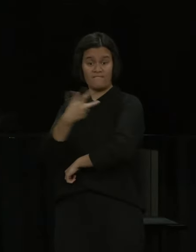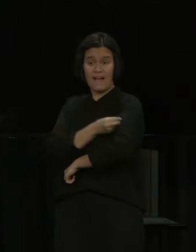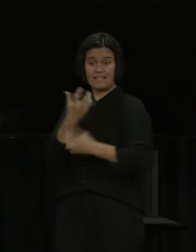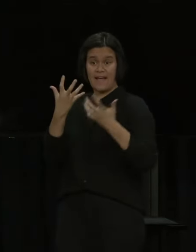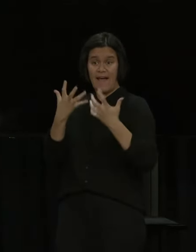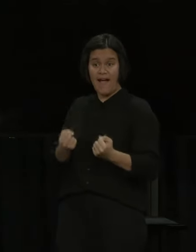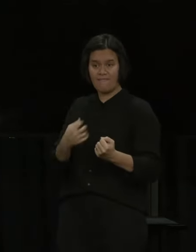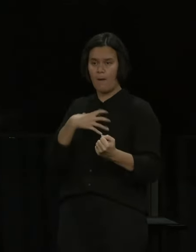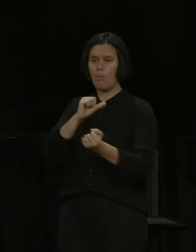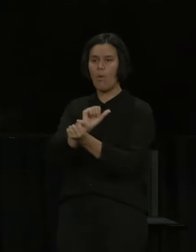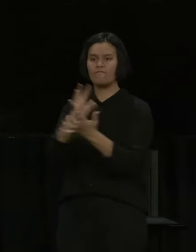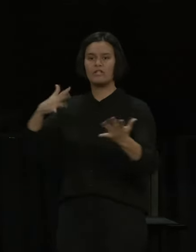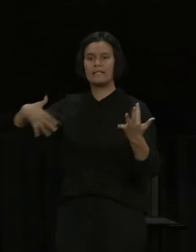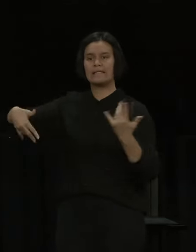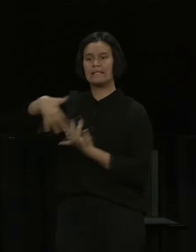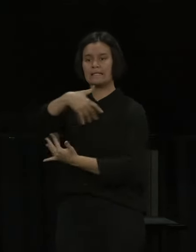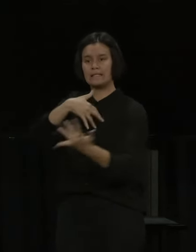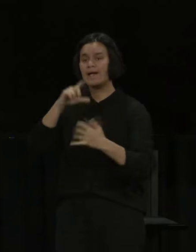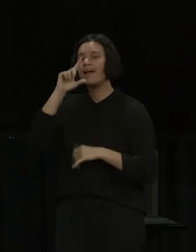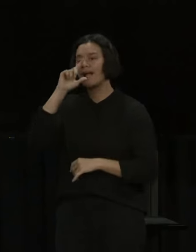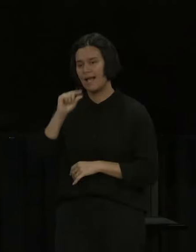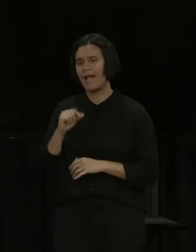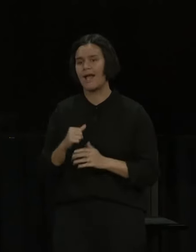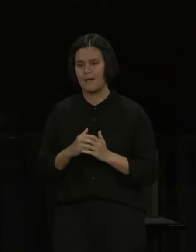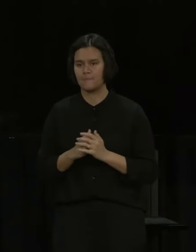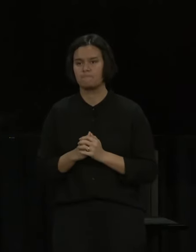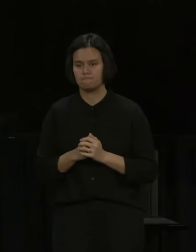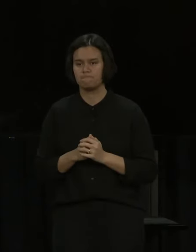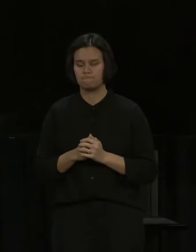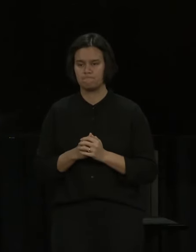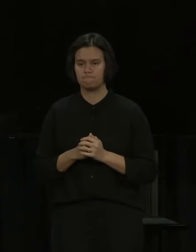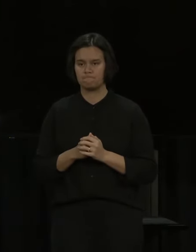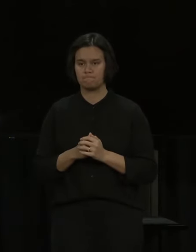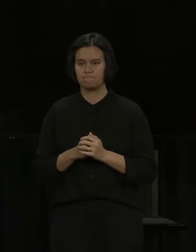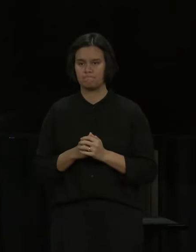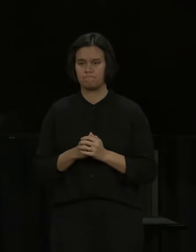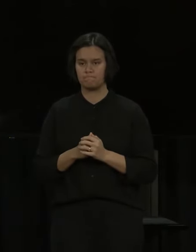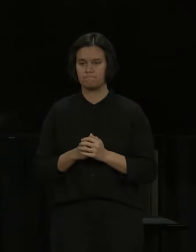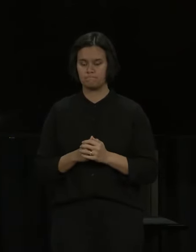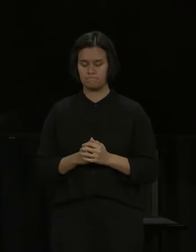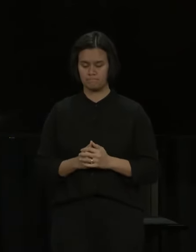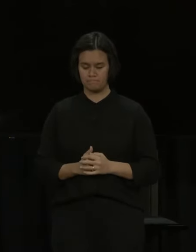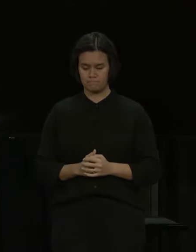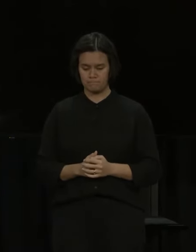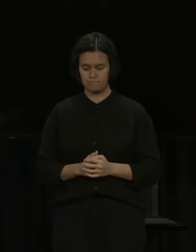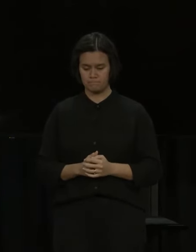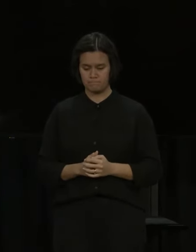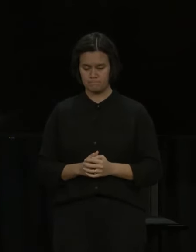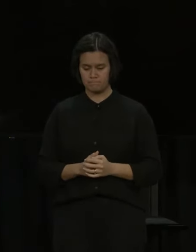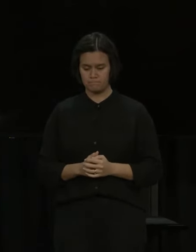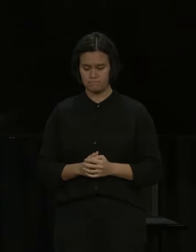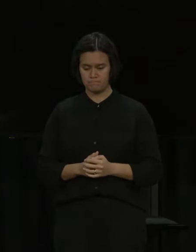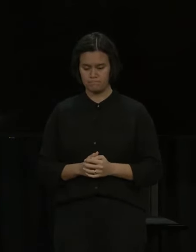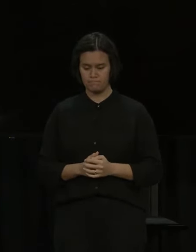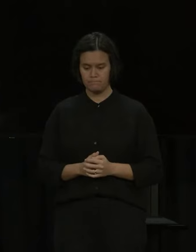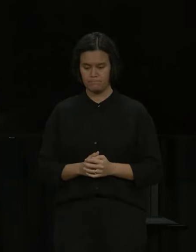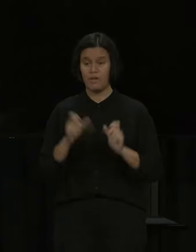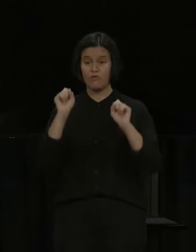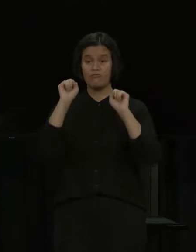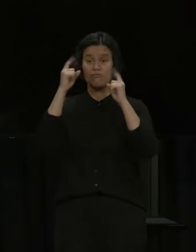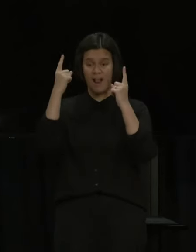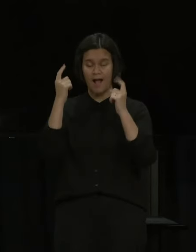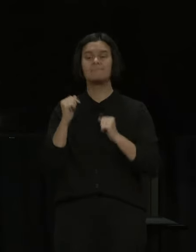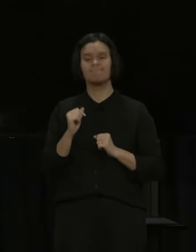around a lot more freely than they have been for much of the recent months. It's a recognition that New Zealand has now